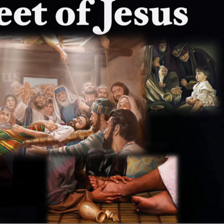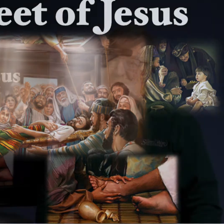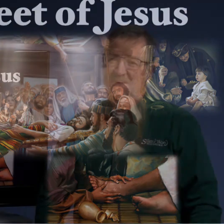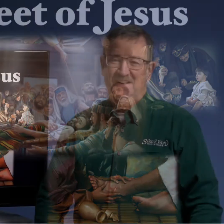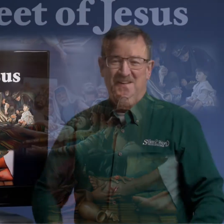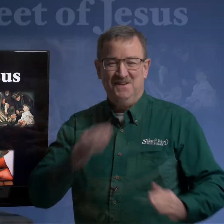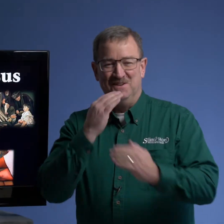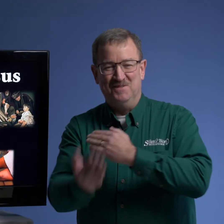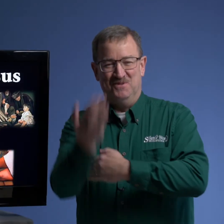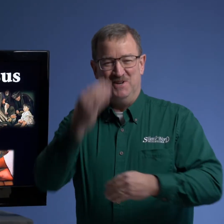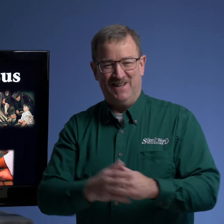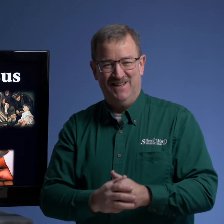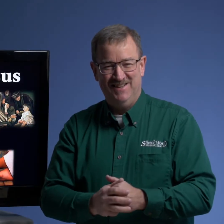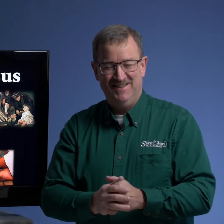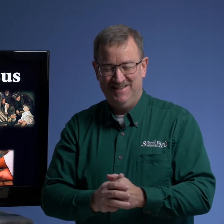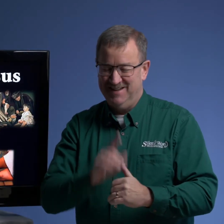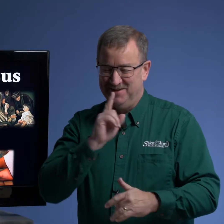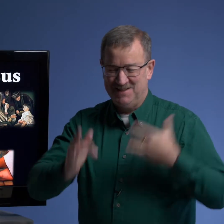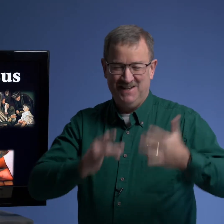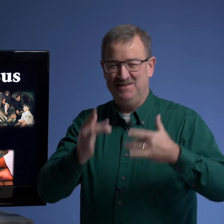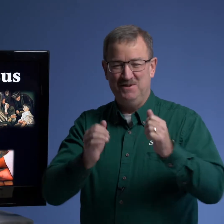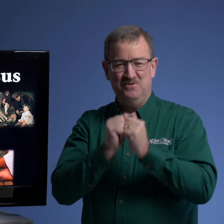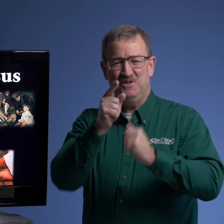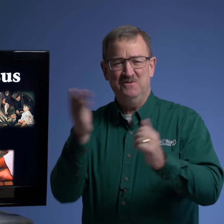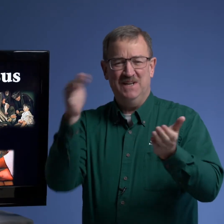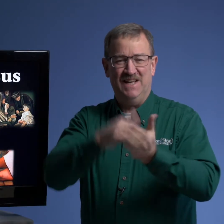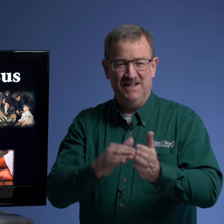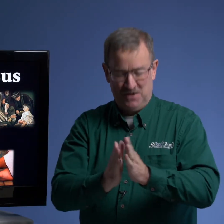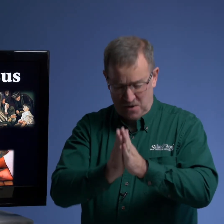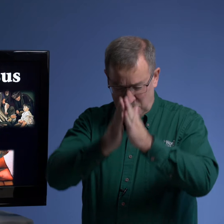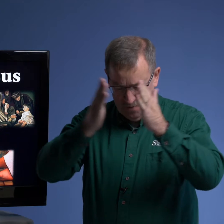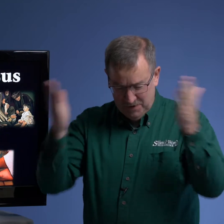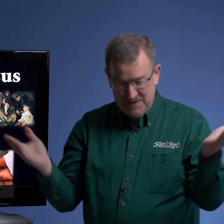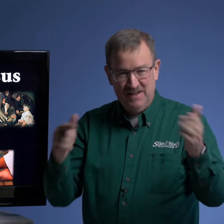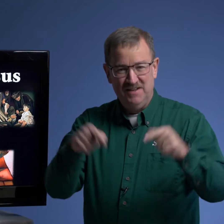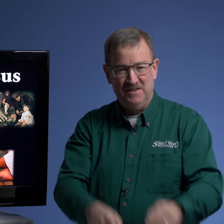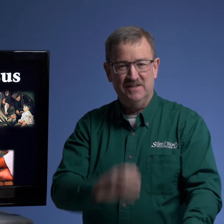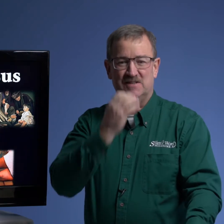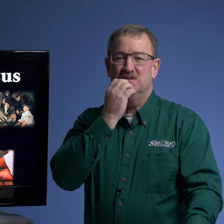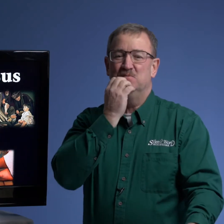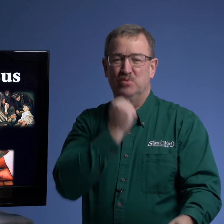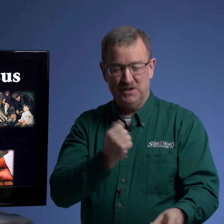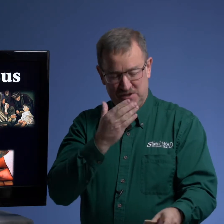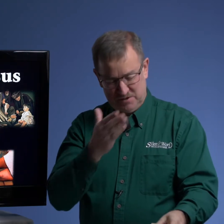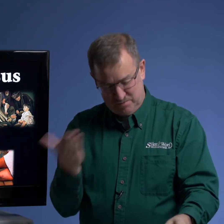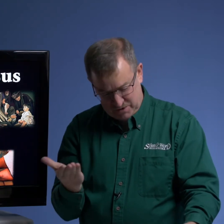good morning i'm excited to be with you again to open this precious book